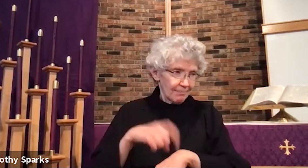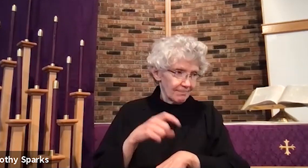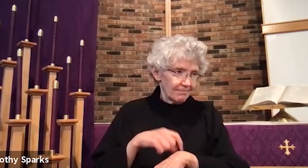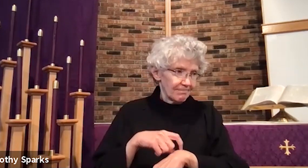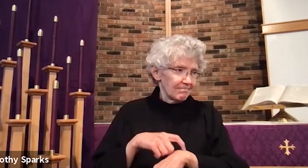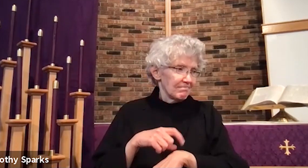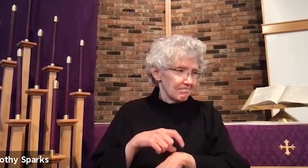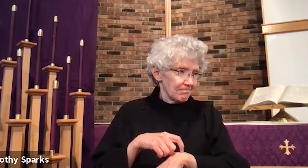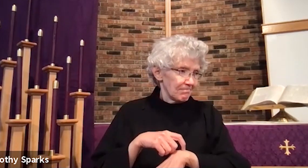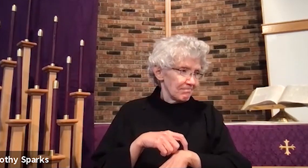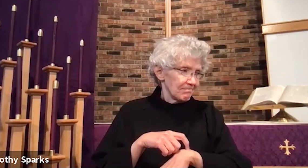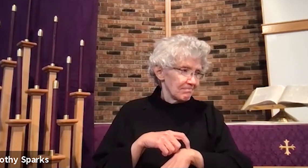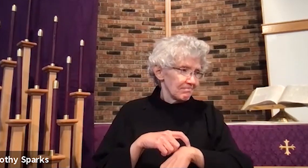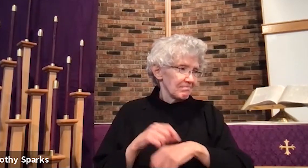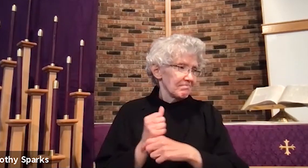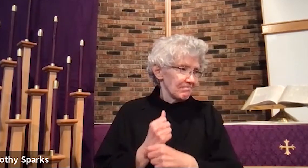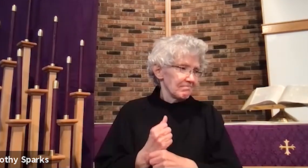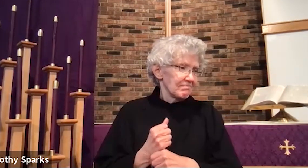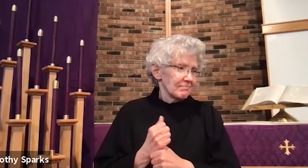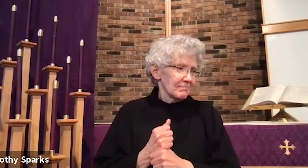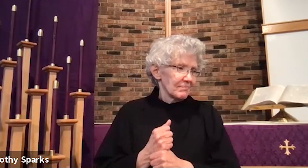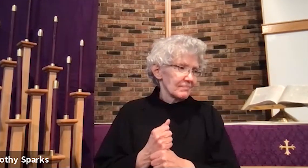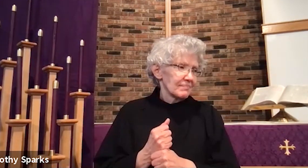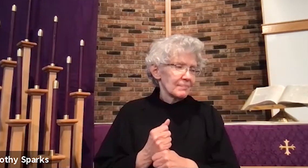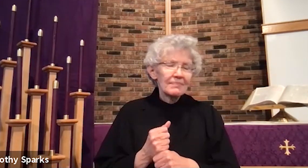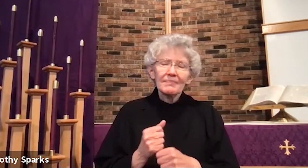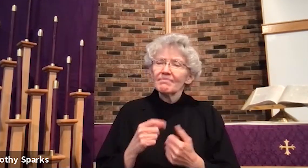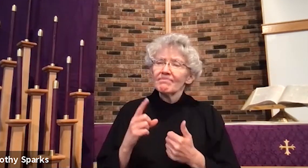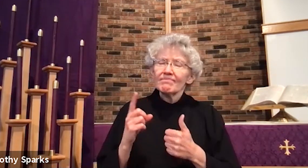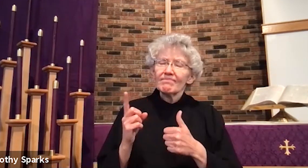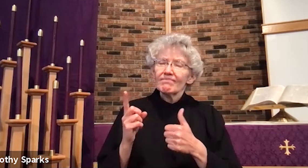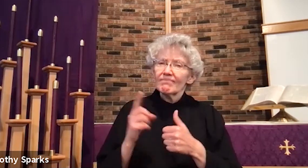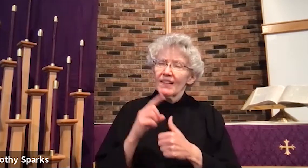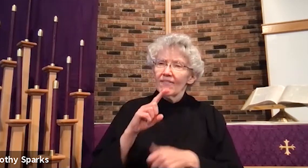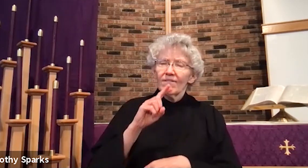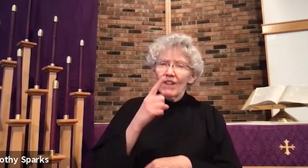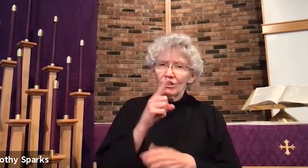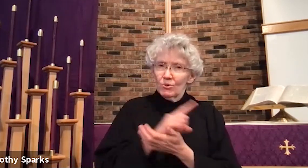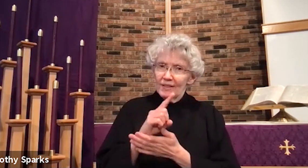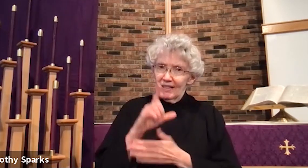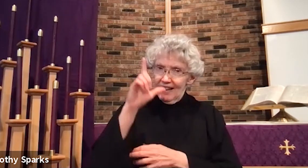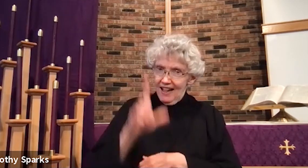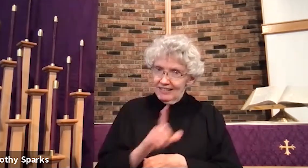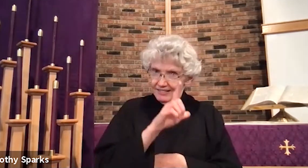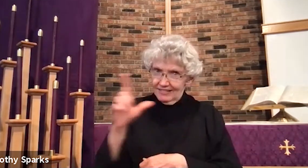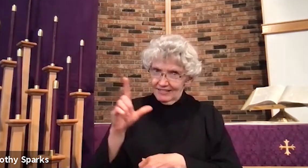And during Lent, we will focus on breaking free from different chains.